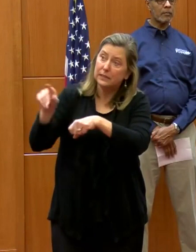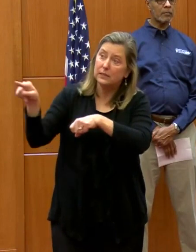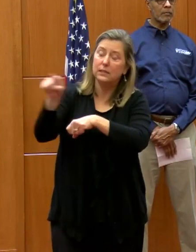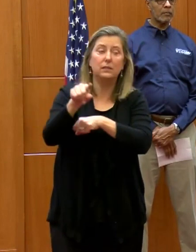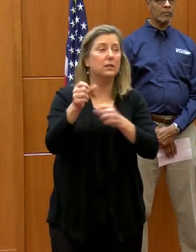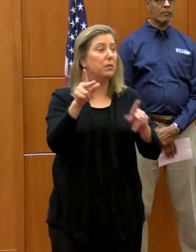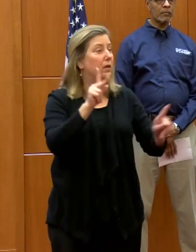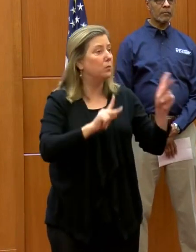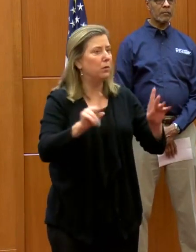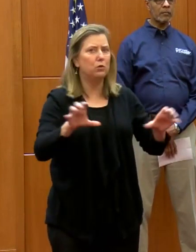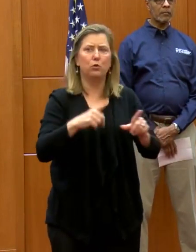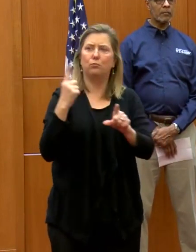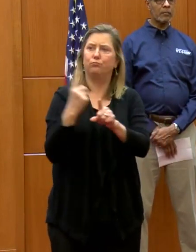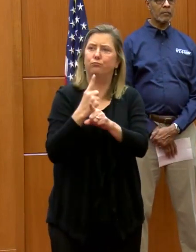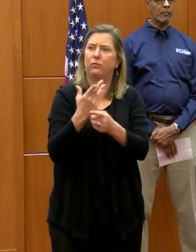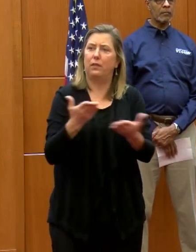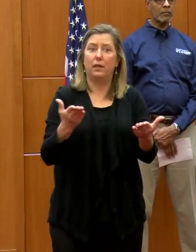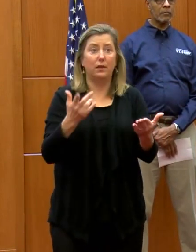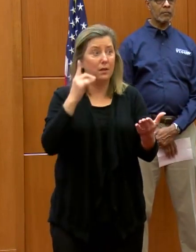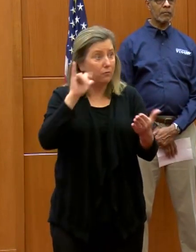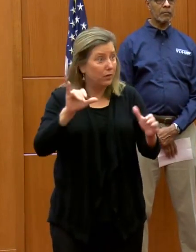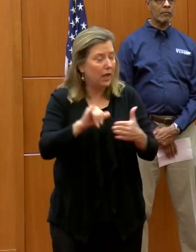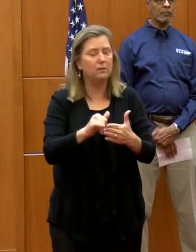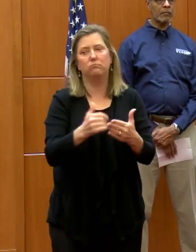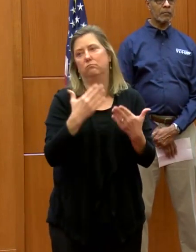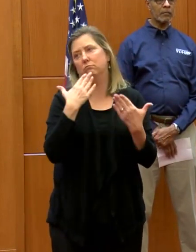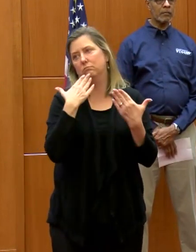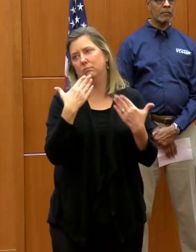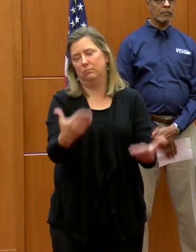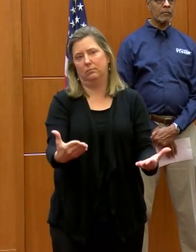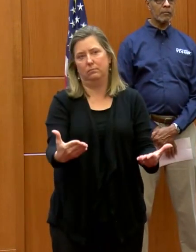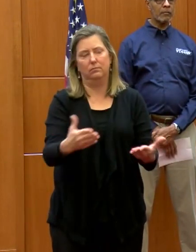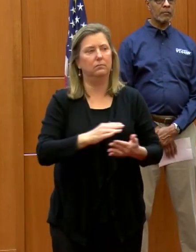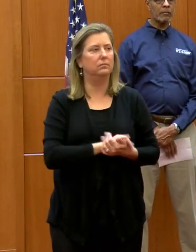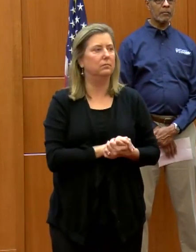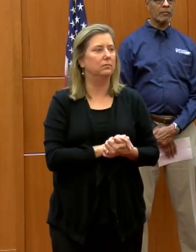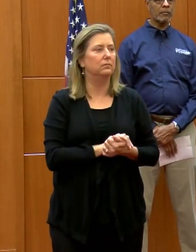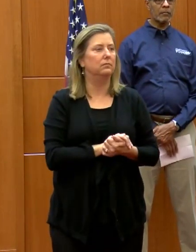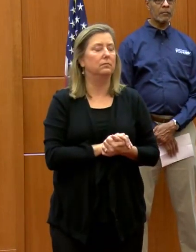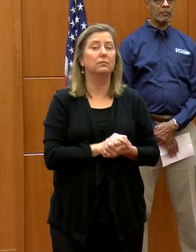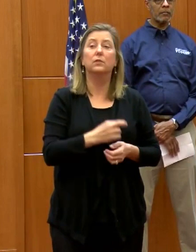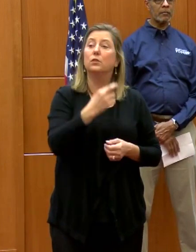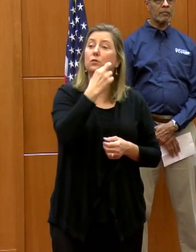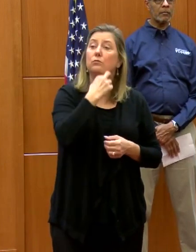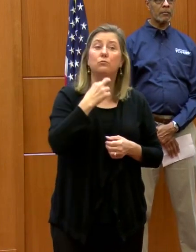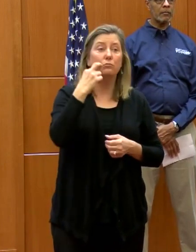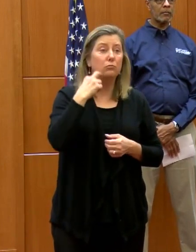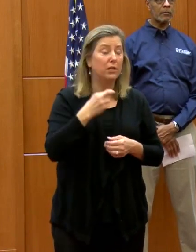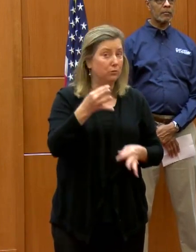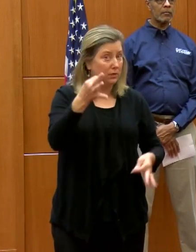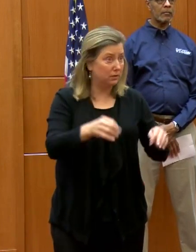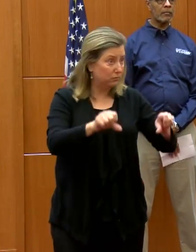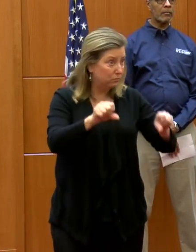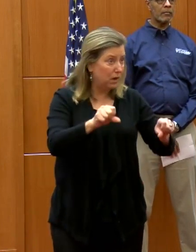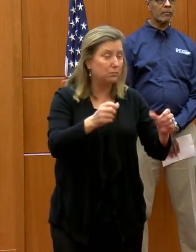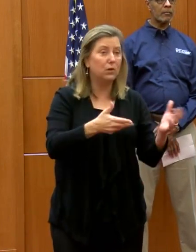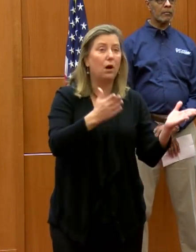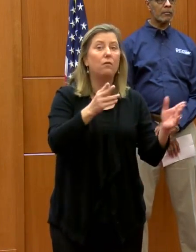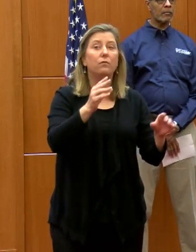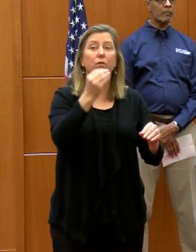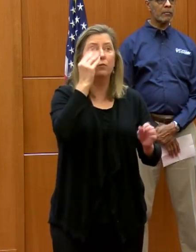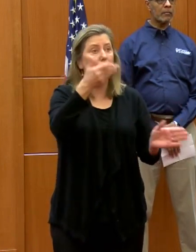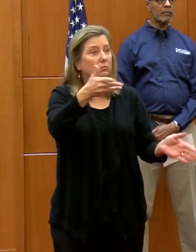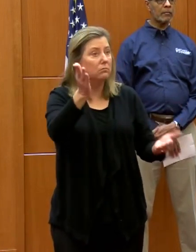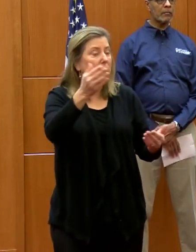the responsible thing, and for that, I say thank you. Restaurants that can do so are offering takeout